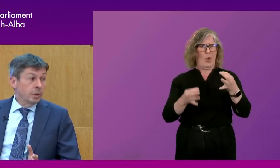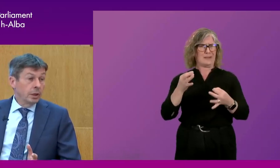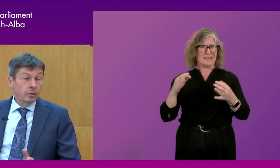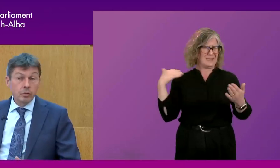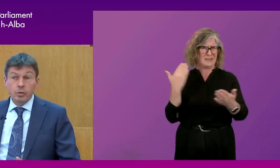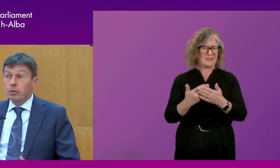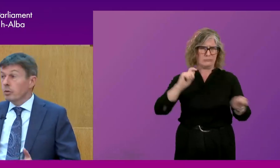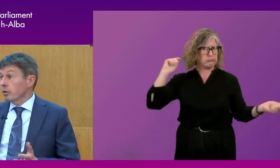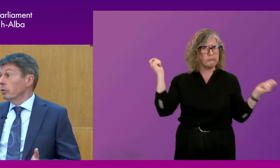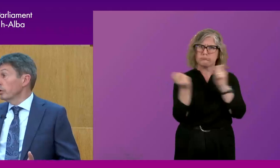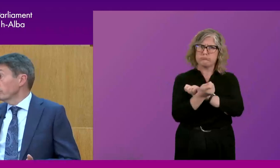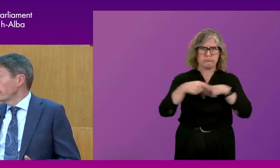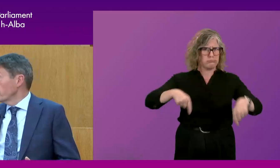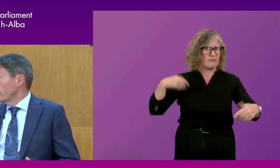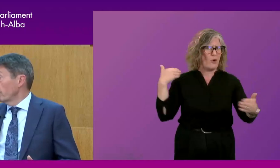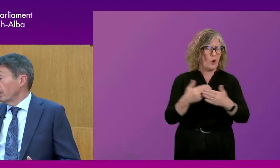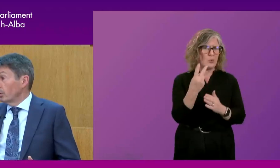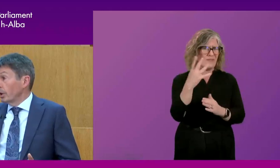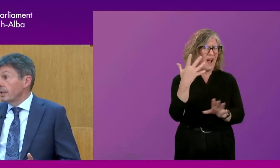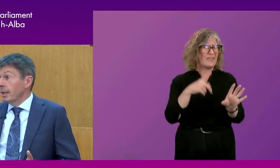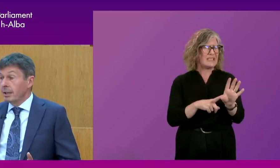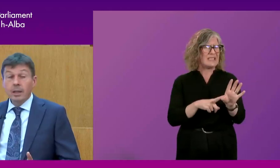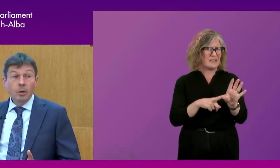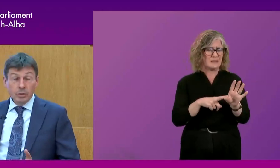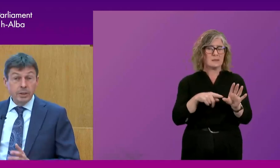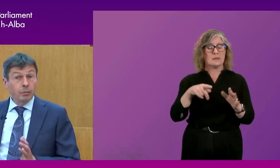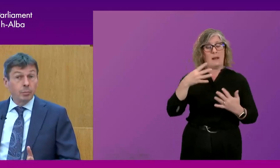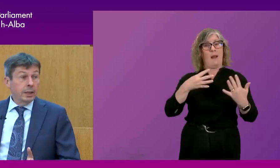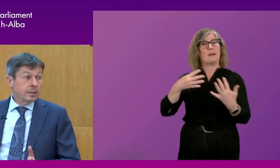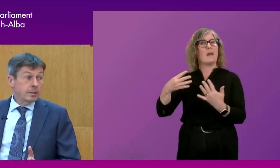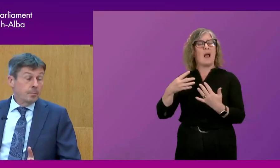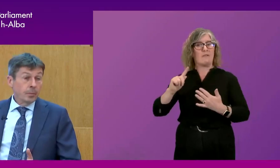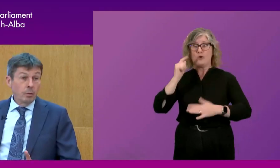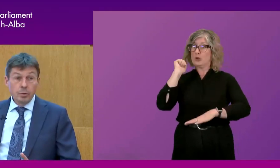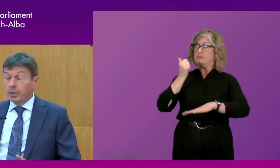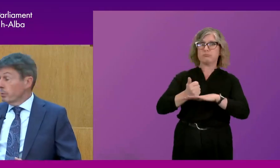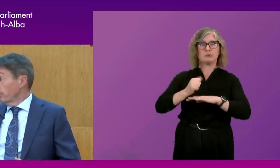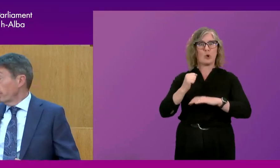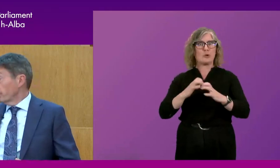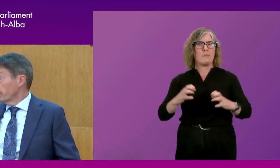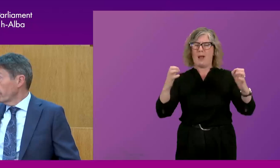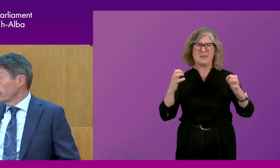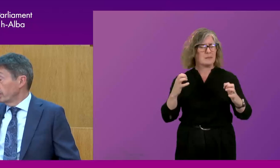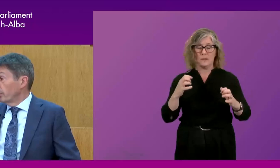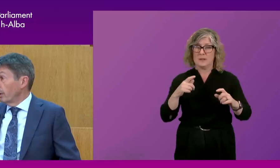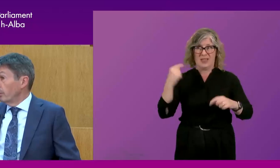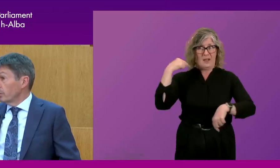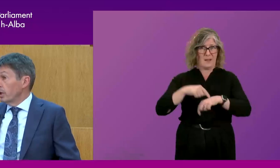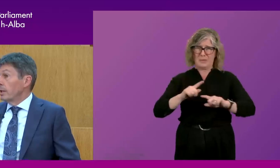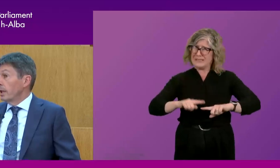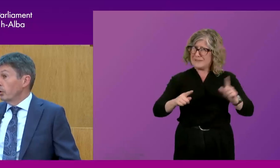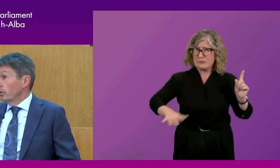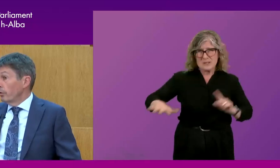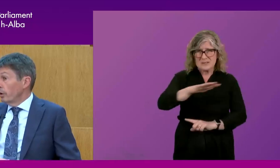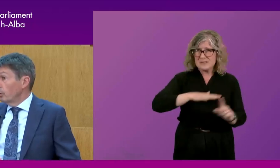years it's been here. So Scotland, when the first Parliament came along in 1999, was a different place. It was the place where the very first thing that we did when we came in